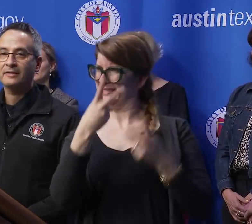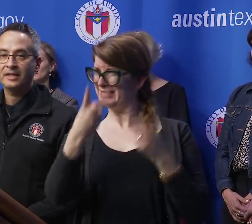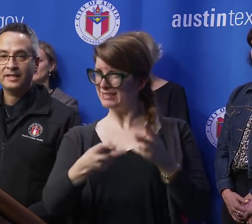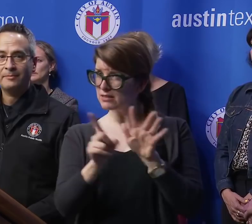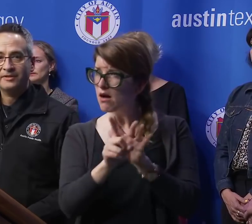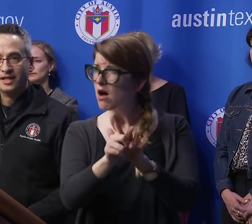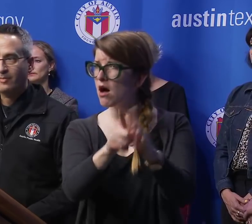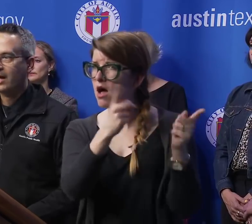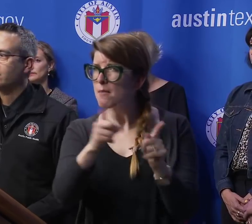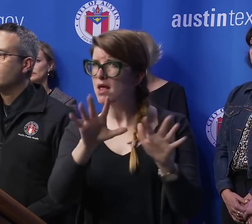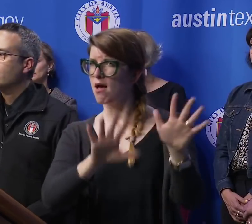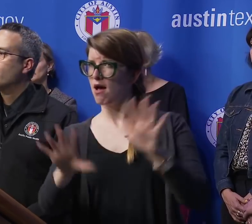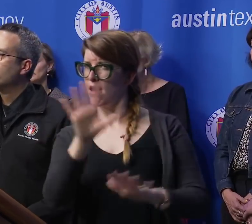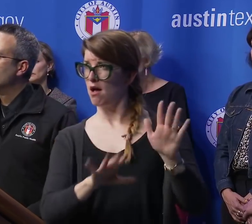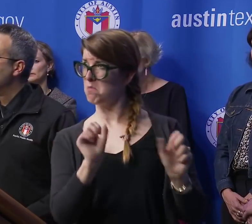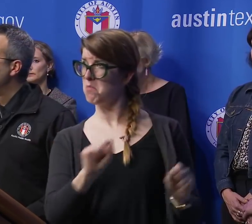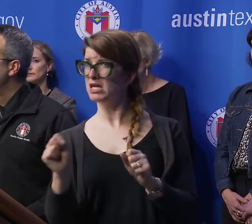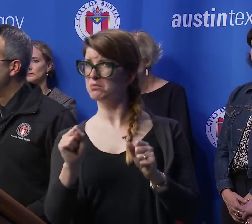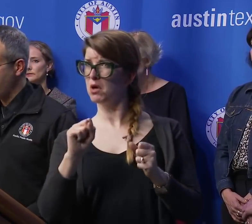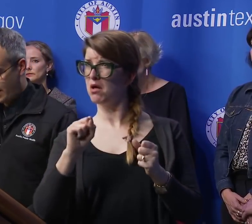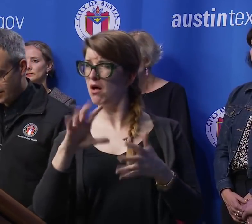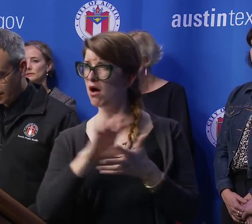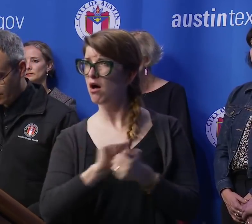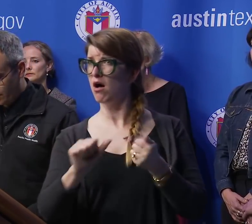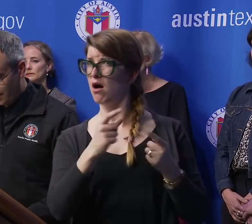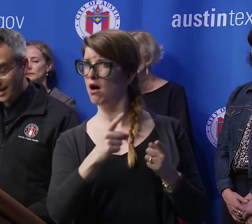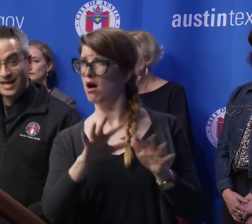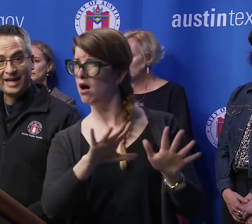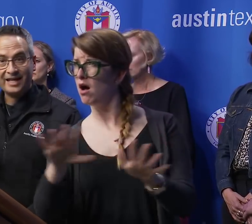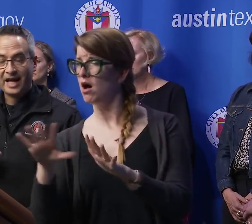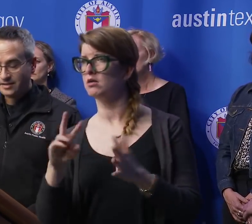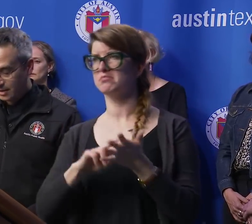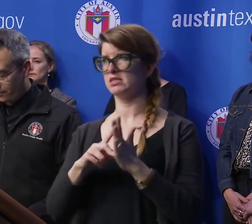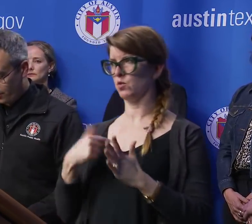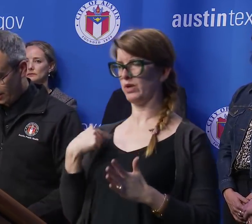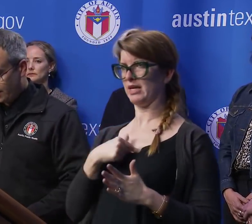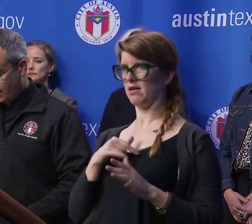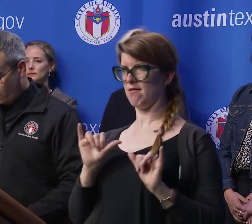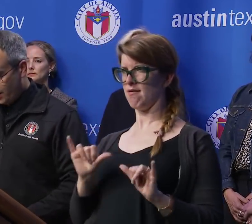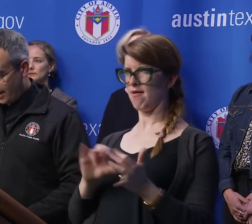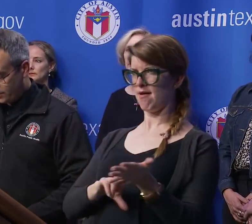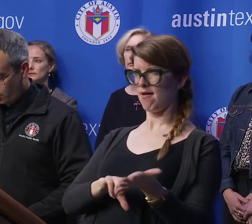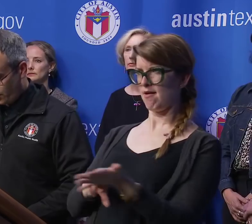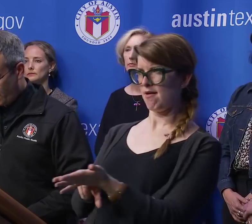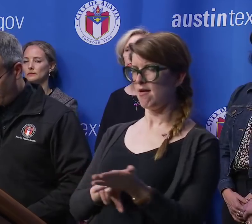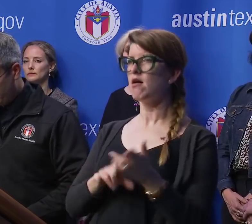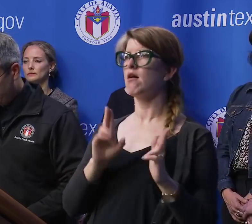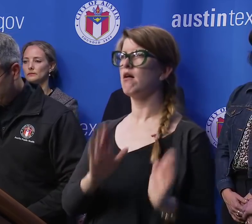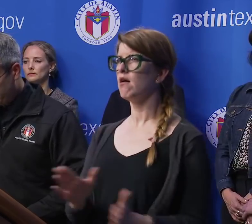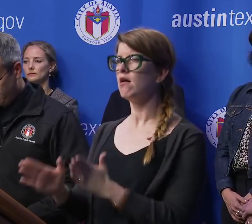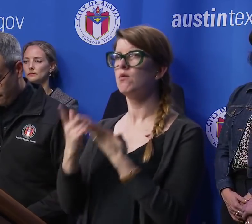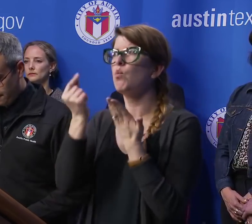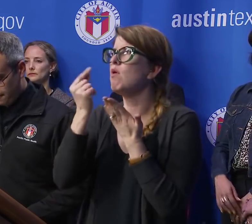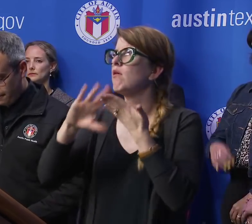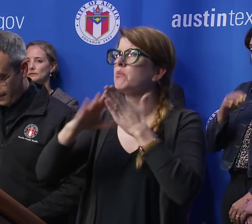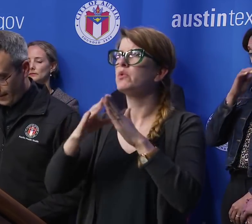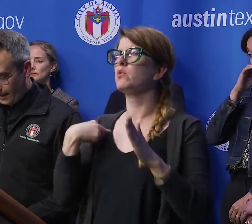is the time to think about what are we going to do as a community and as a government when that storm comes.